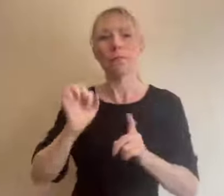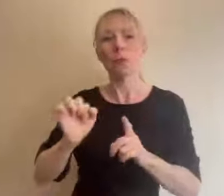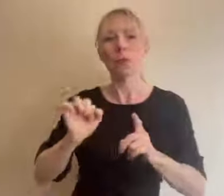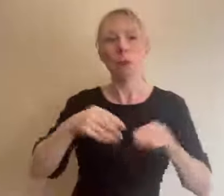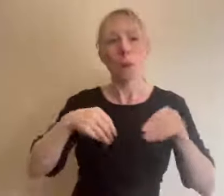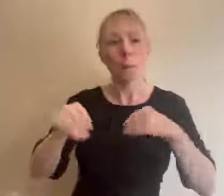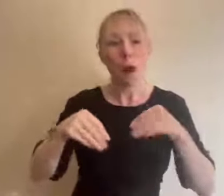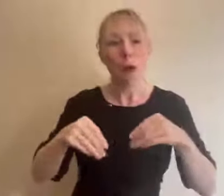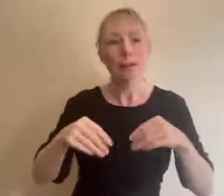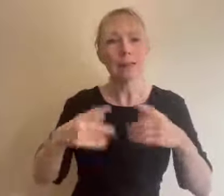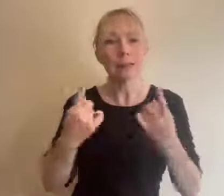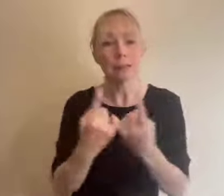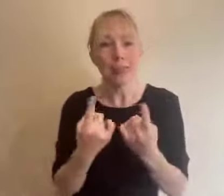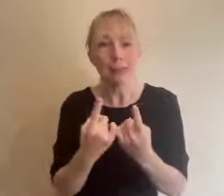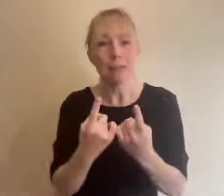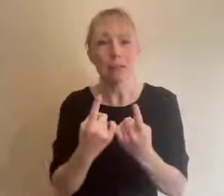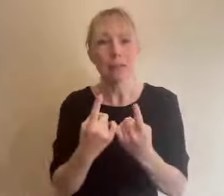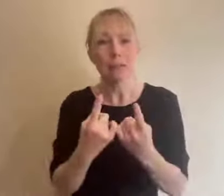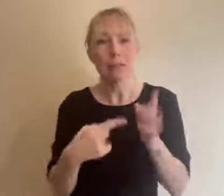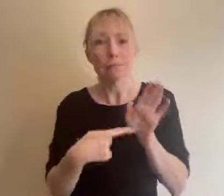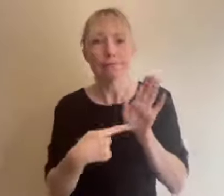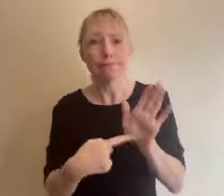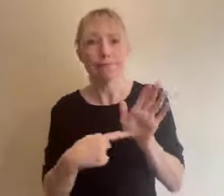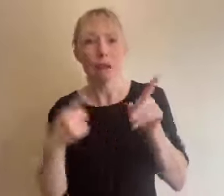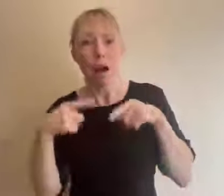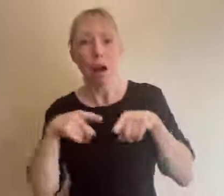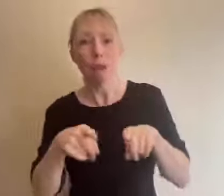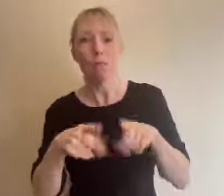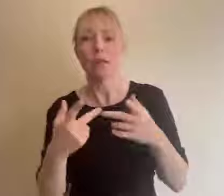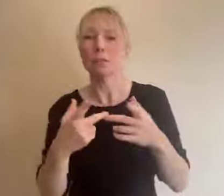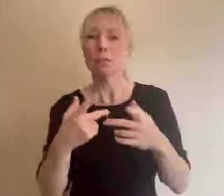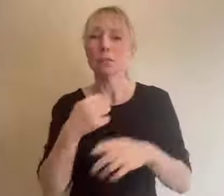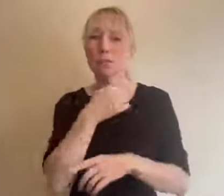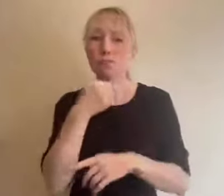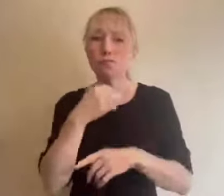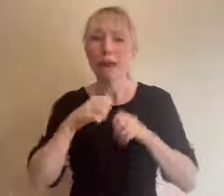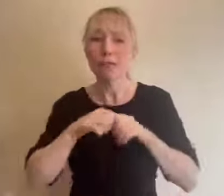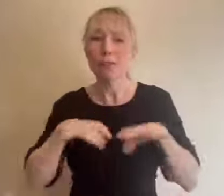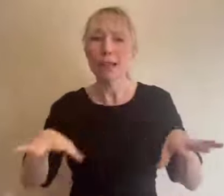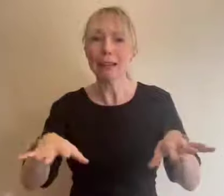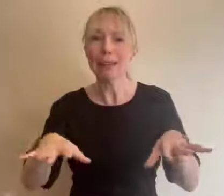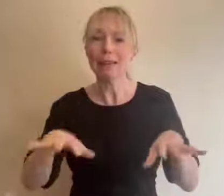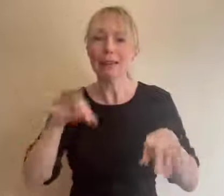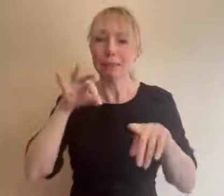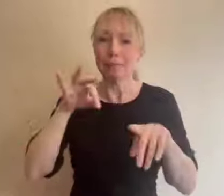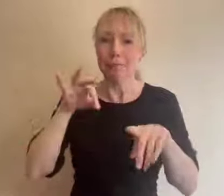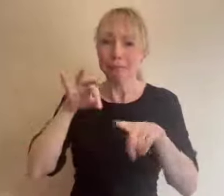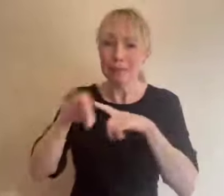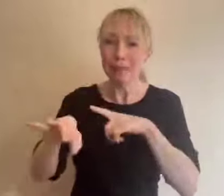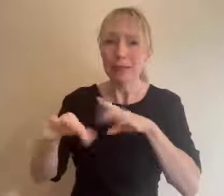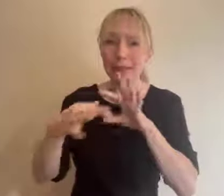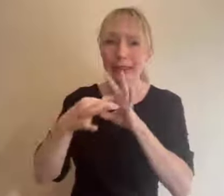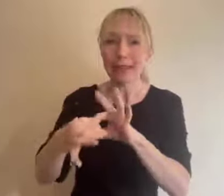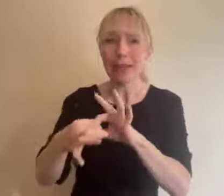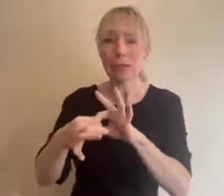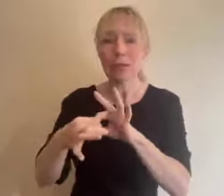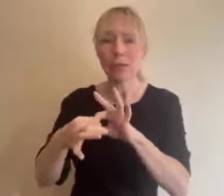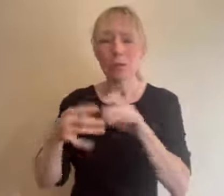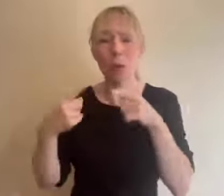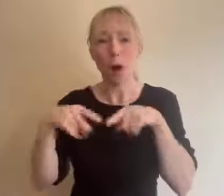do a press release specifically on your hybrid event use eventbrite so people can book tickets to the